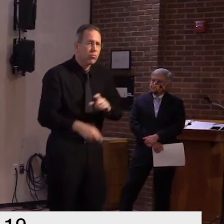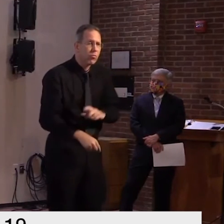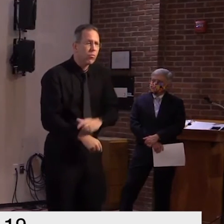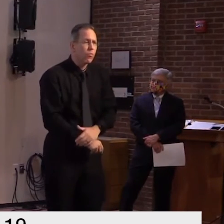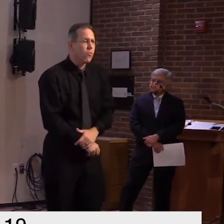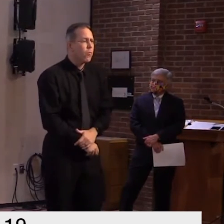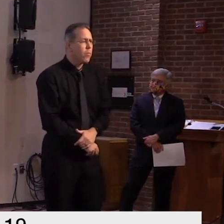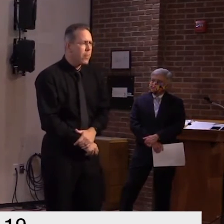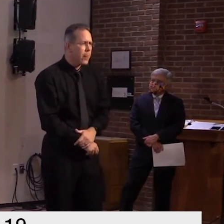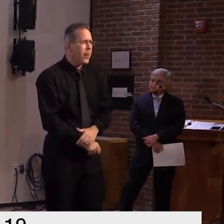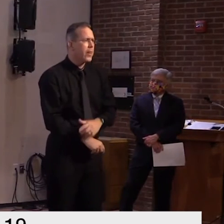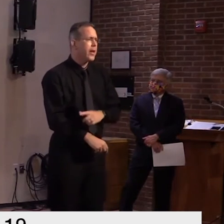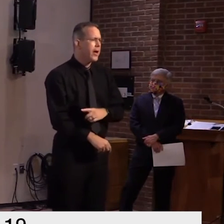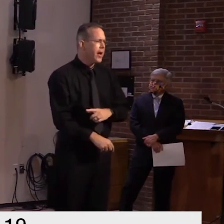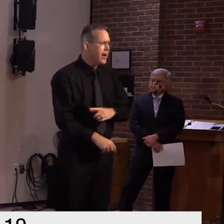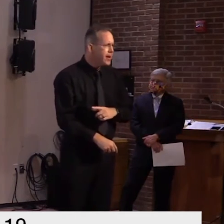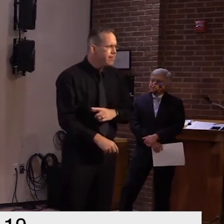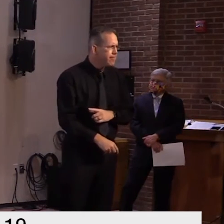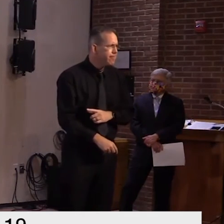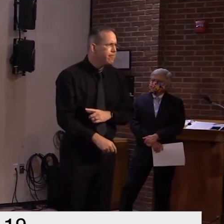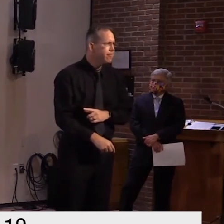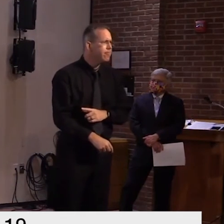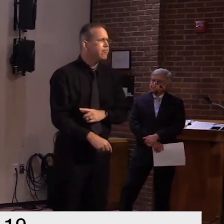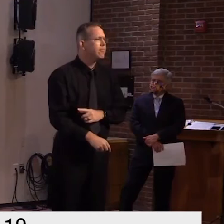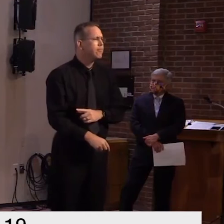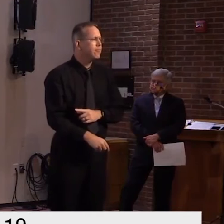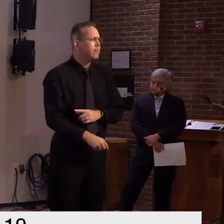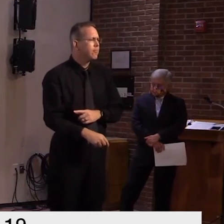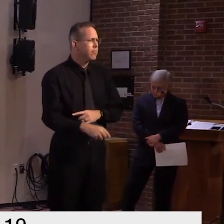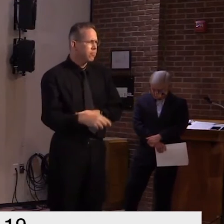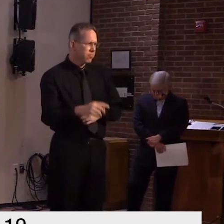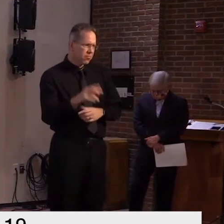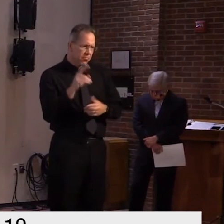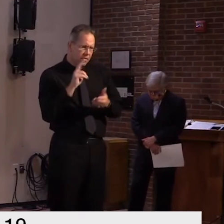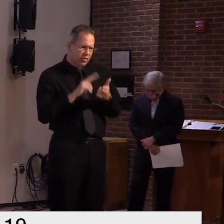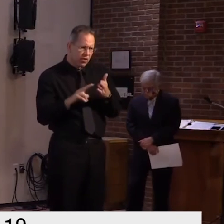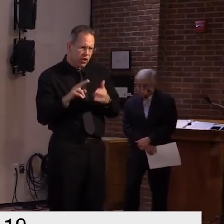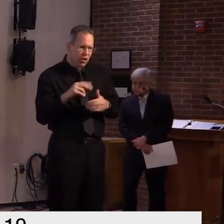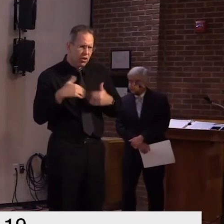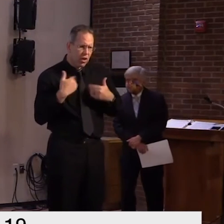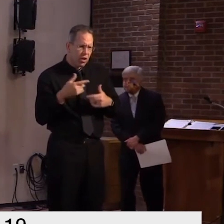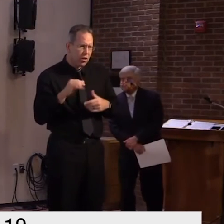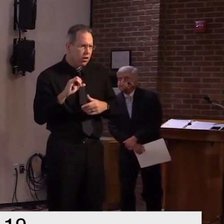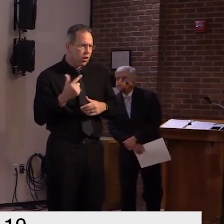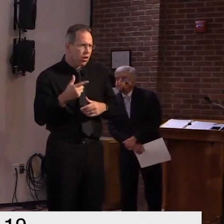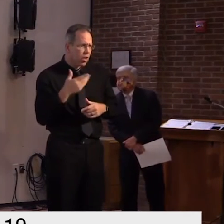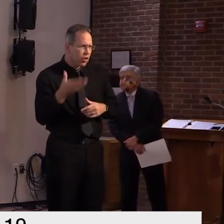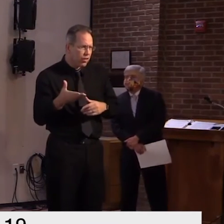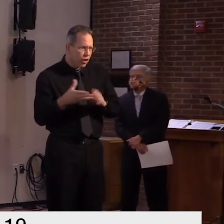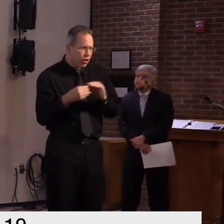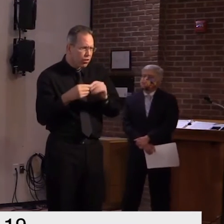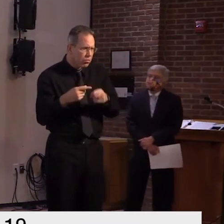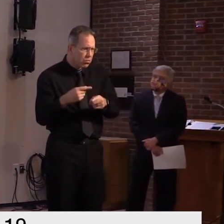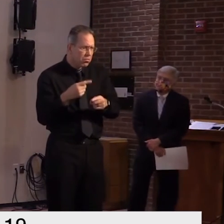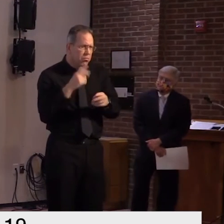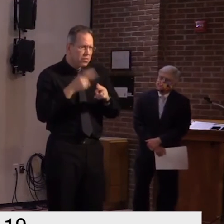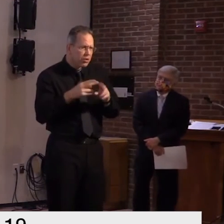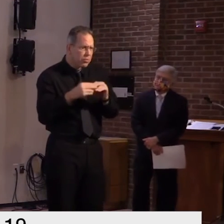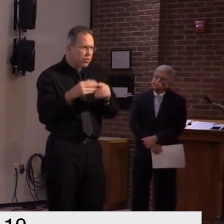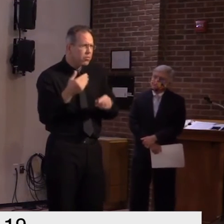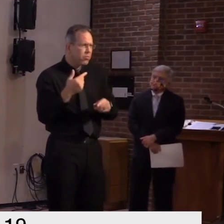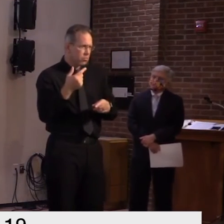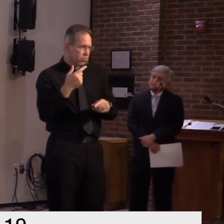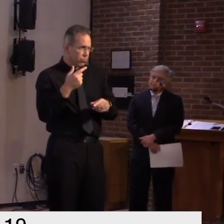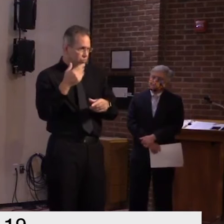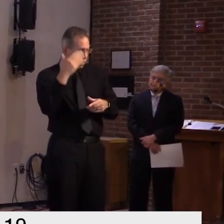are you on the line i think we had a little bit of discussion about this very subject over the last couple of days you have anything to